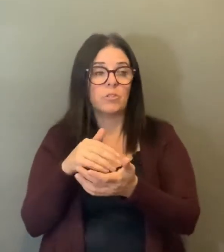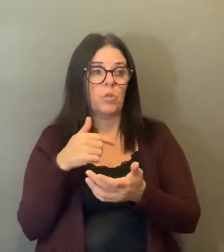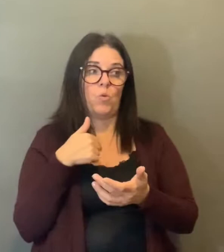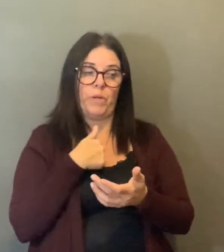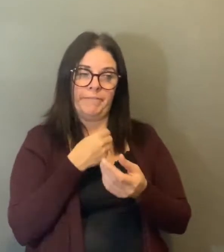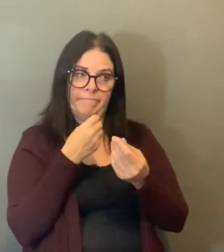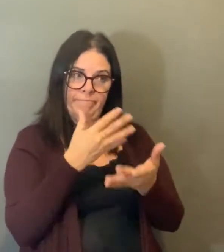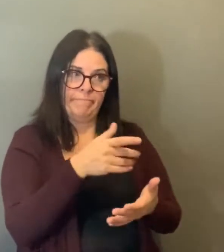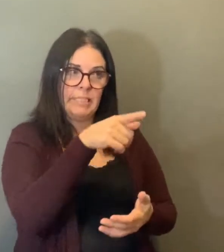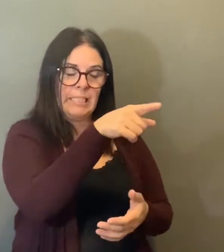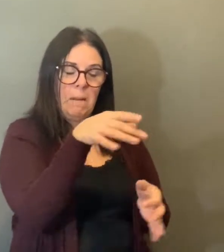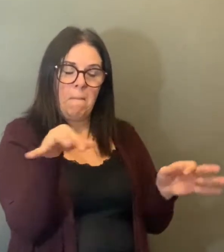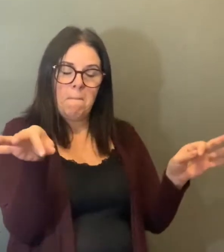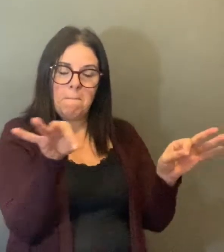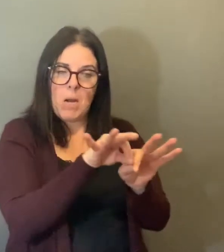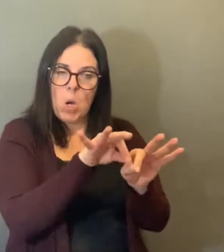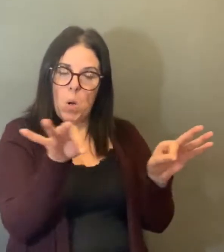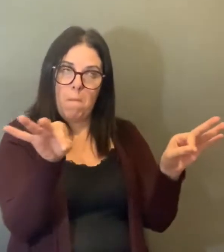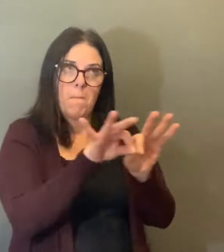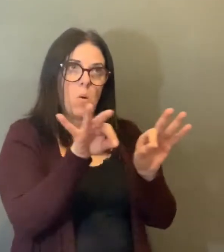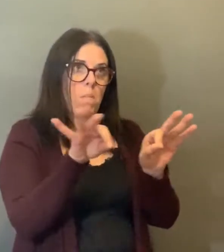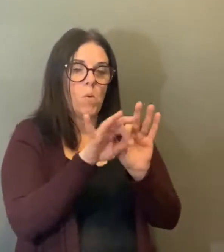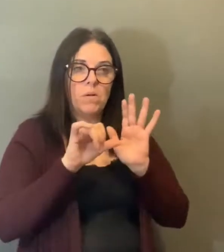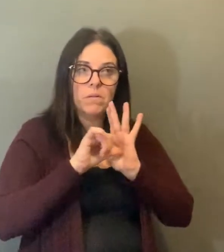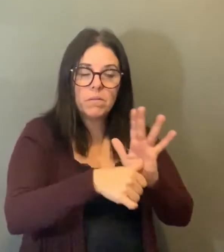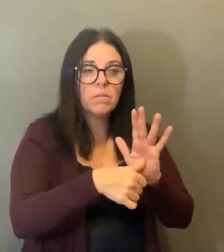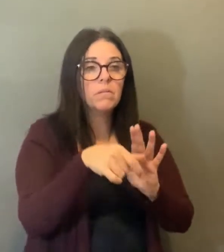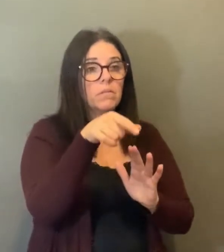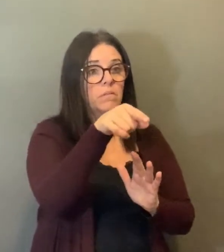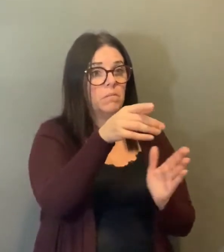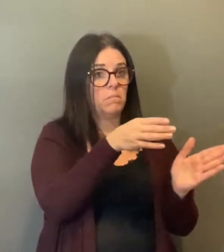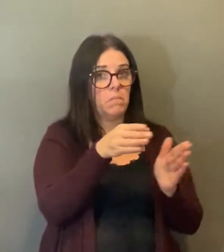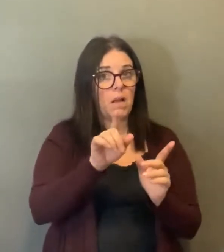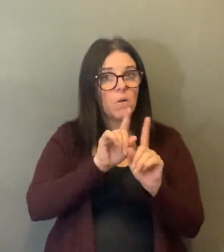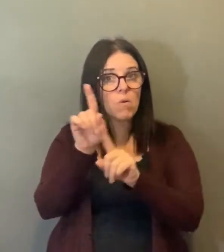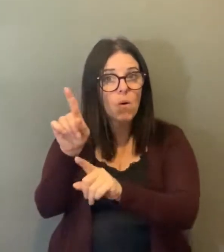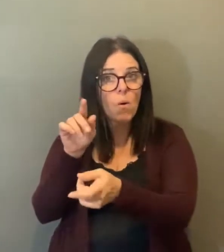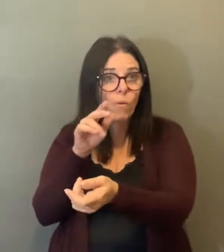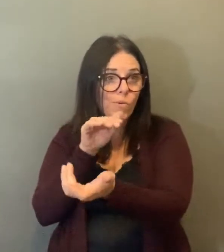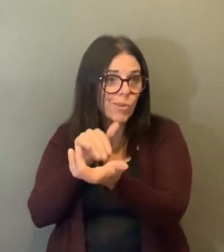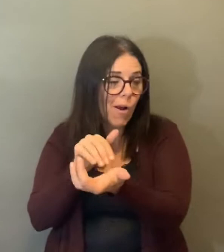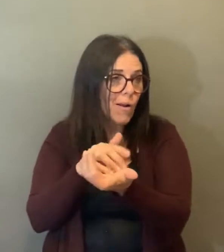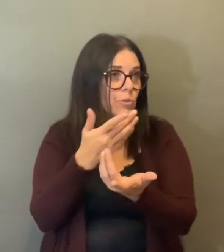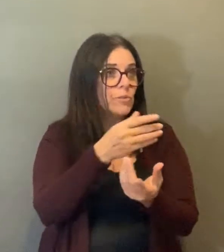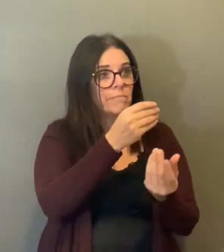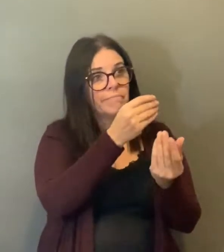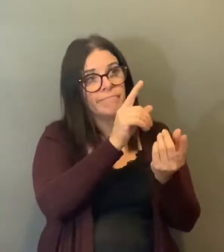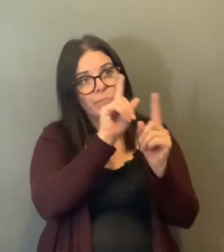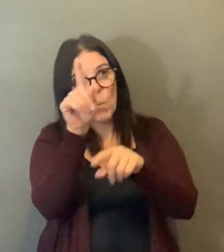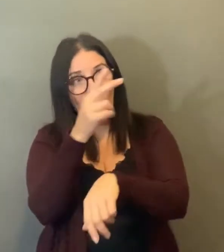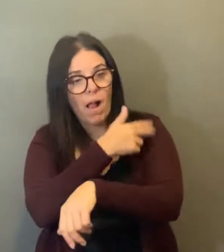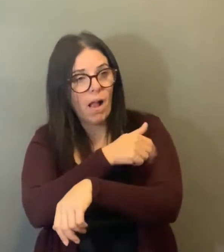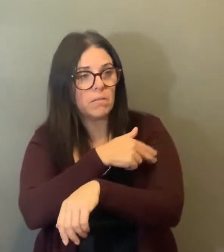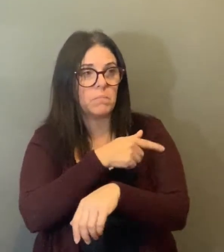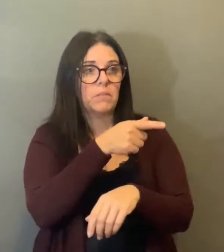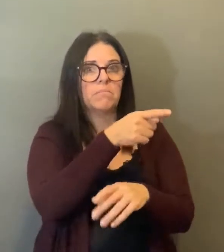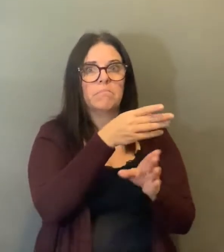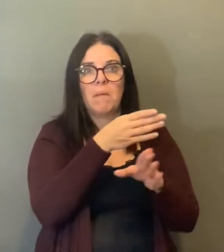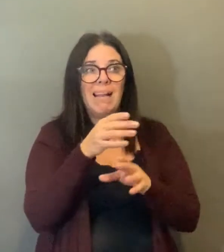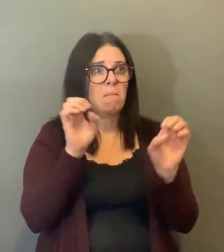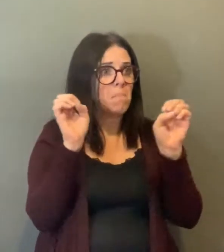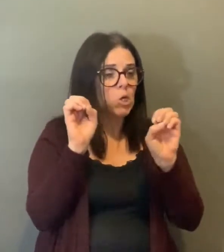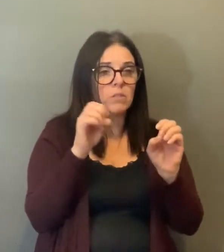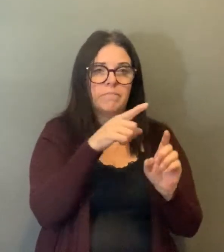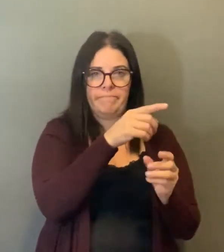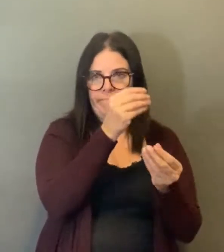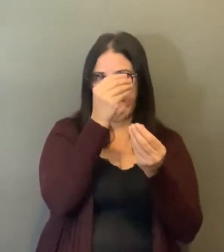especially if they need any kind of medical care, if they need to go to the hospital, if they need to go to any healthcare provider. Our recommendation is you need to